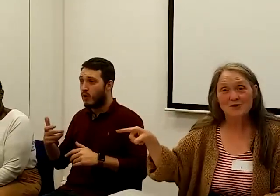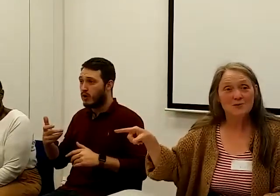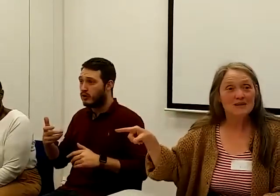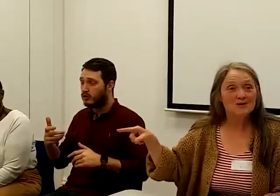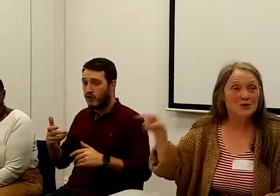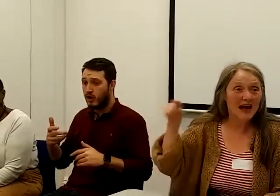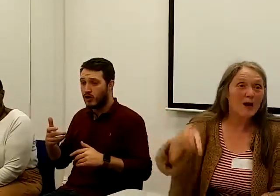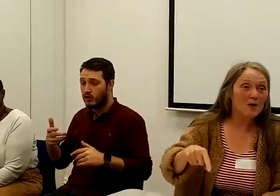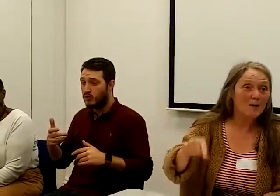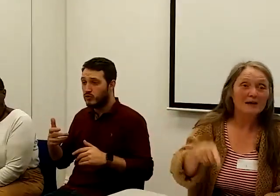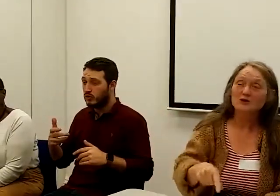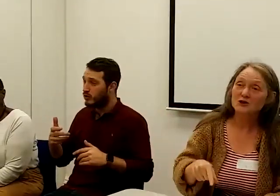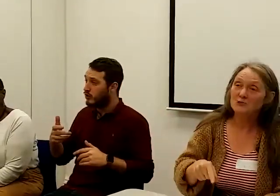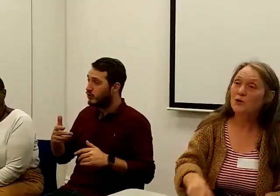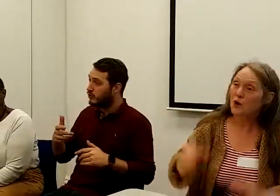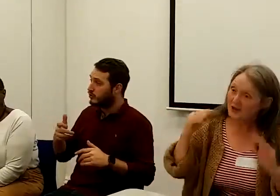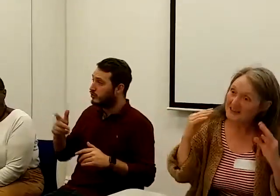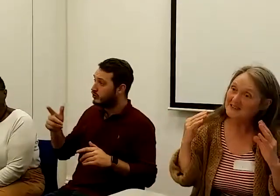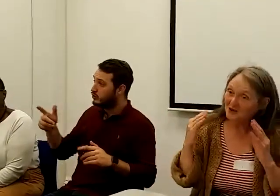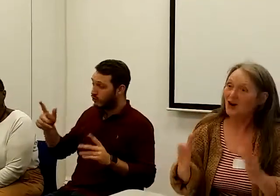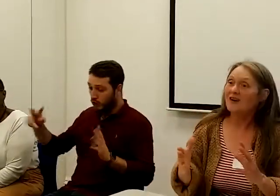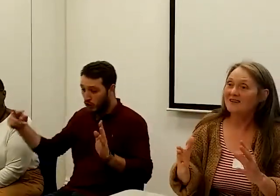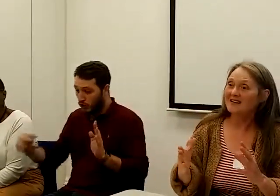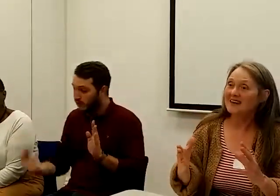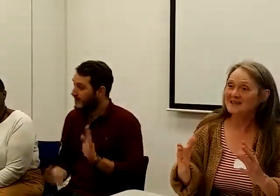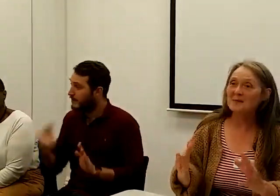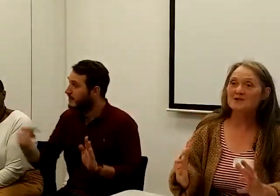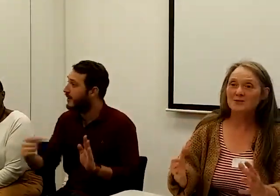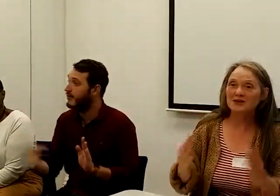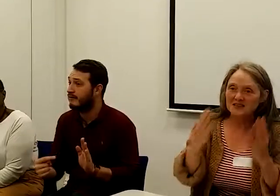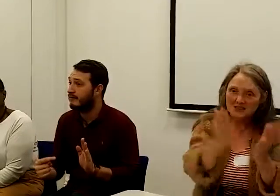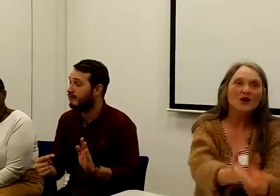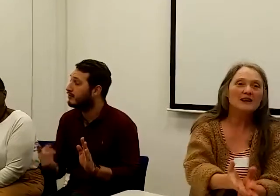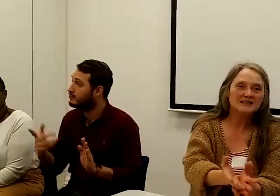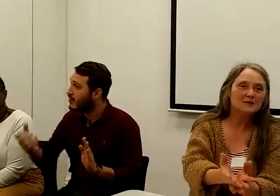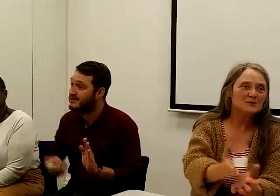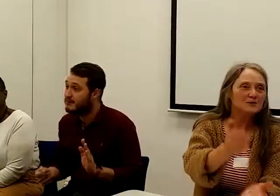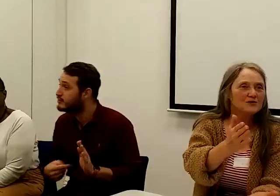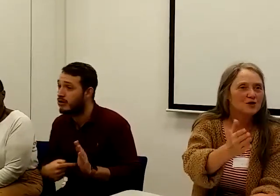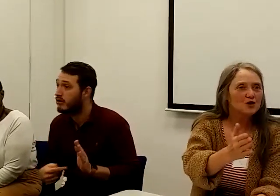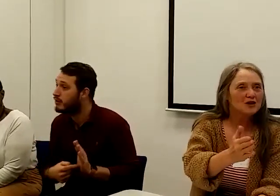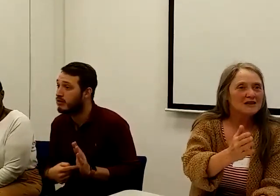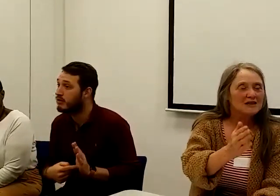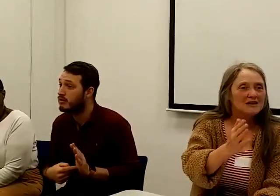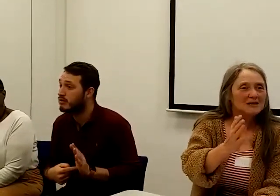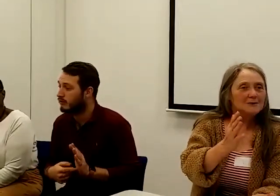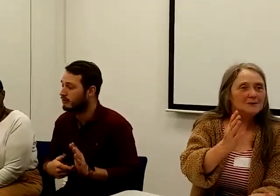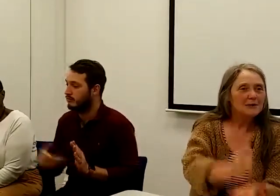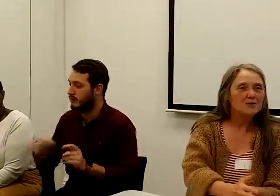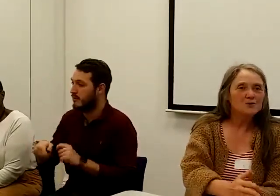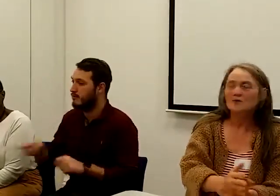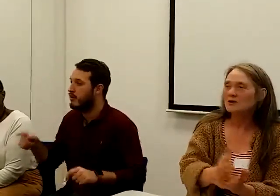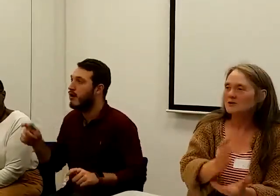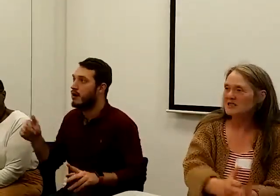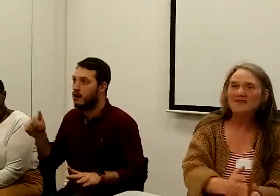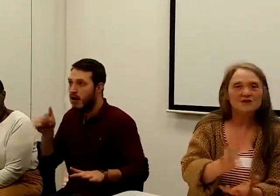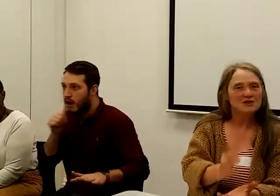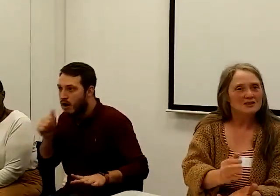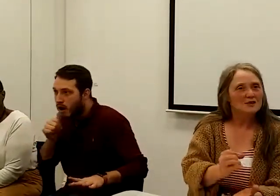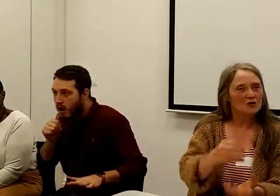film, you're now about to do more and it's not acceptable and it's not acceptable for people who are deaf or